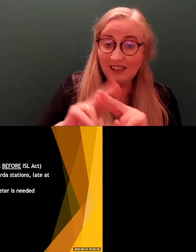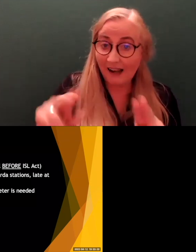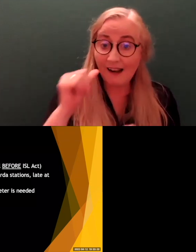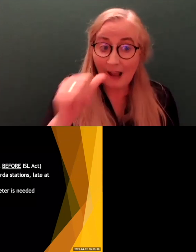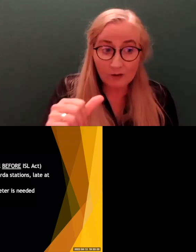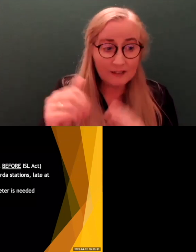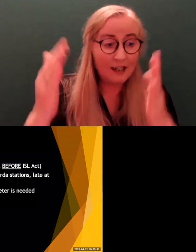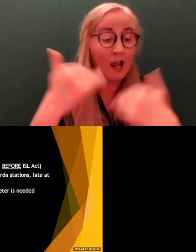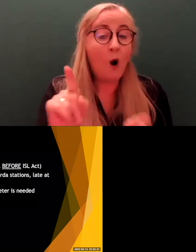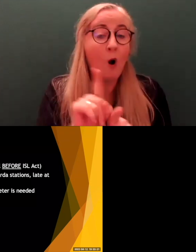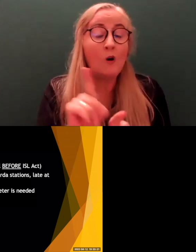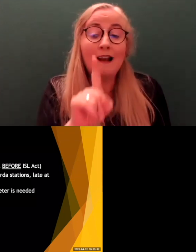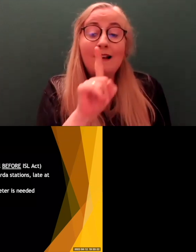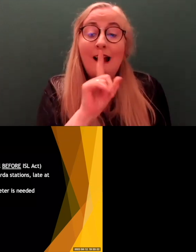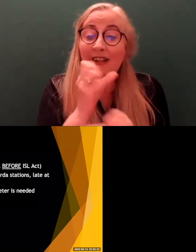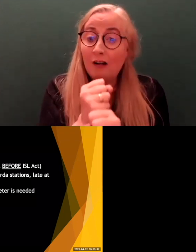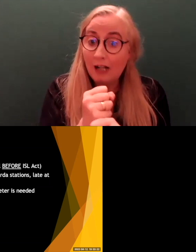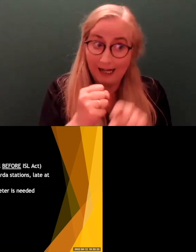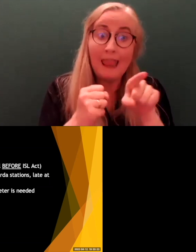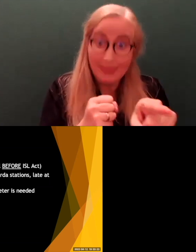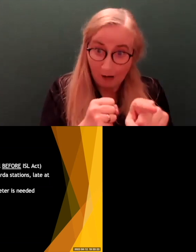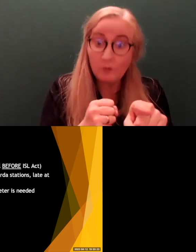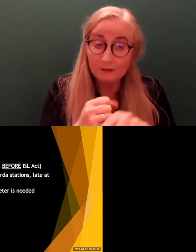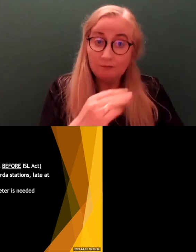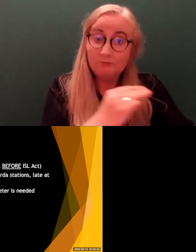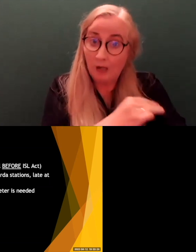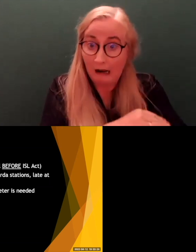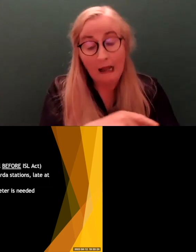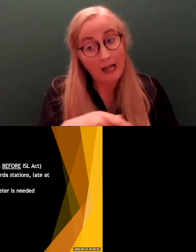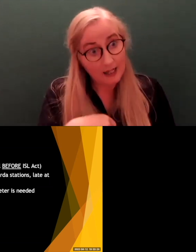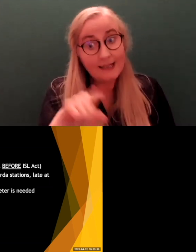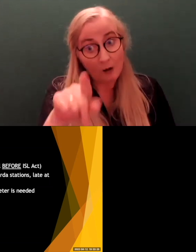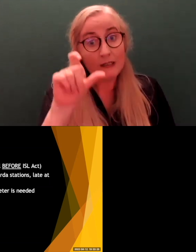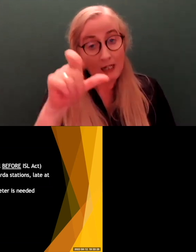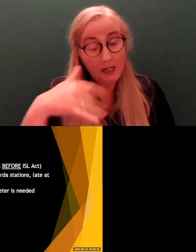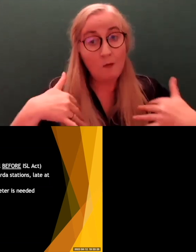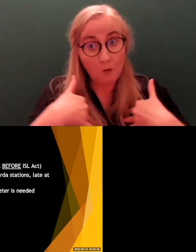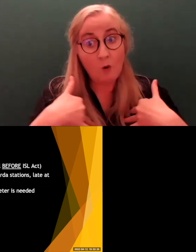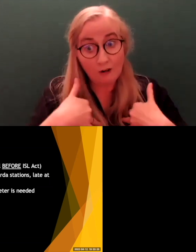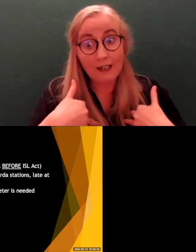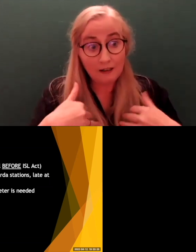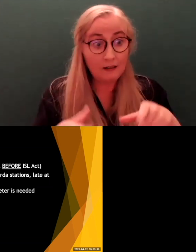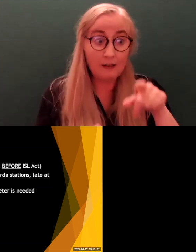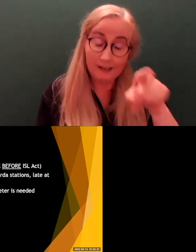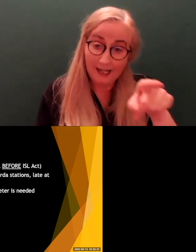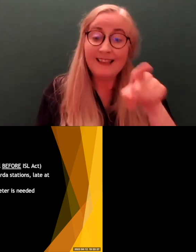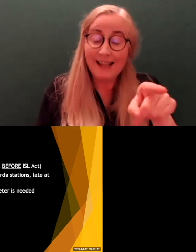Confidentiality was an issue as well, which is worrying. And it relates to the availability of interpreters.